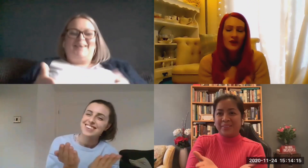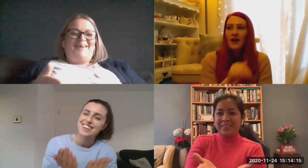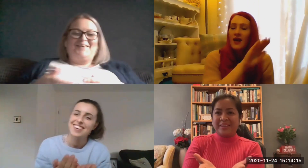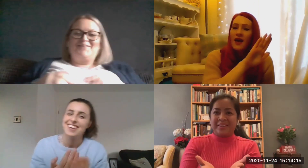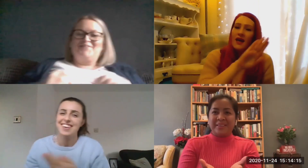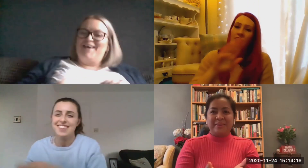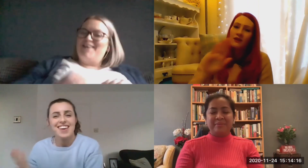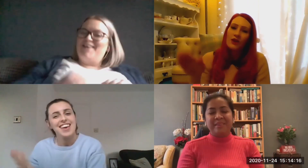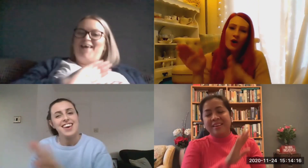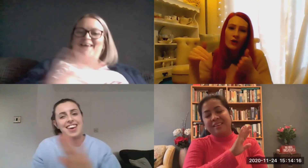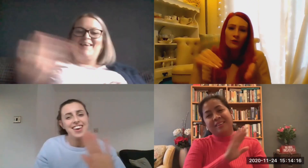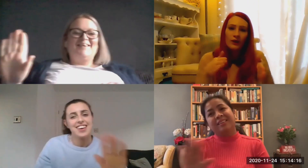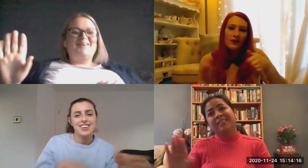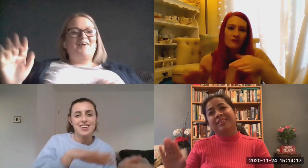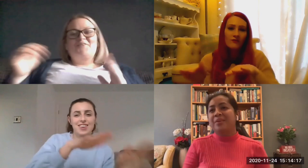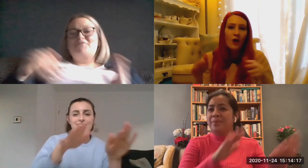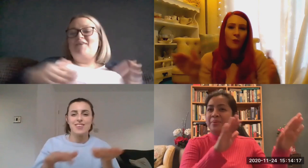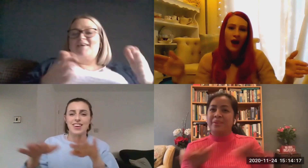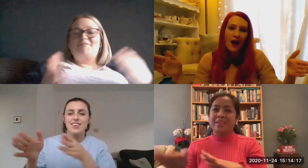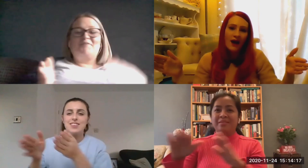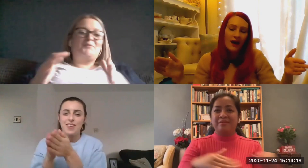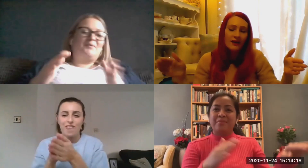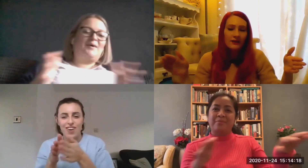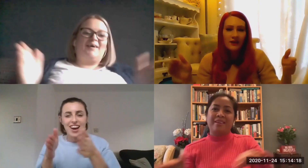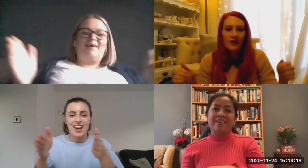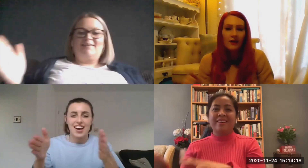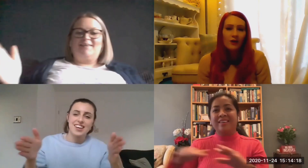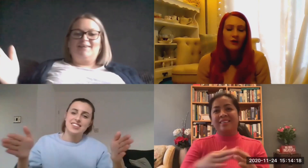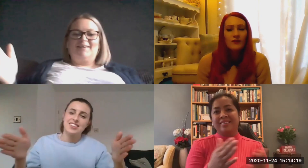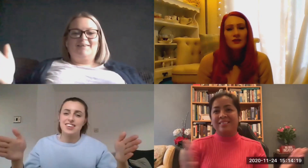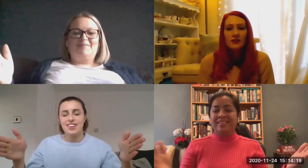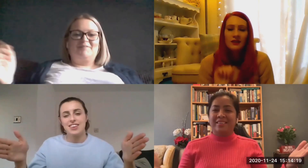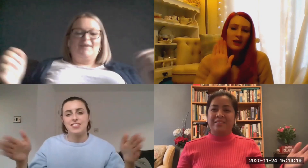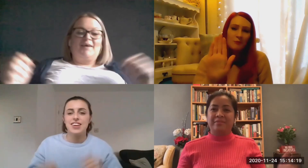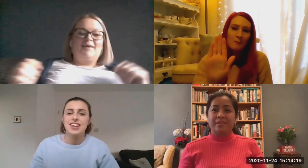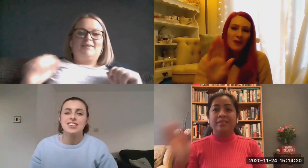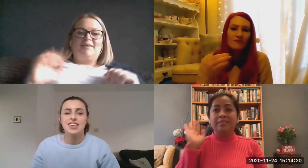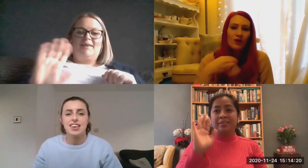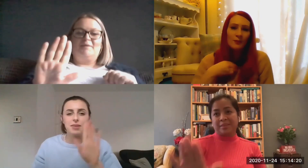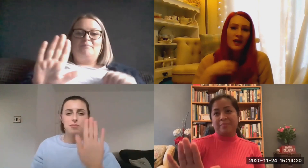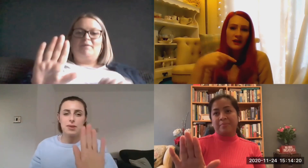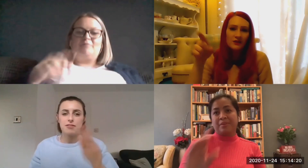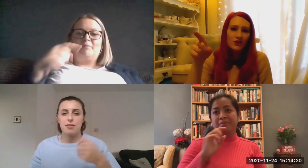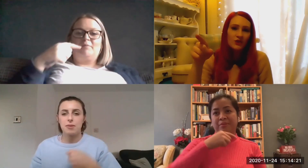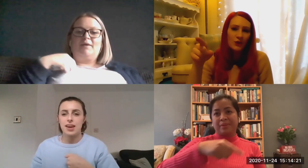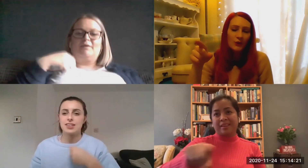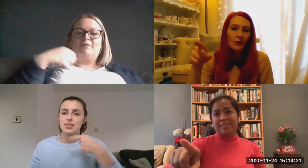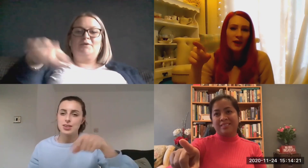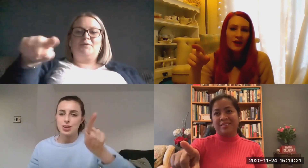ain't no river wide enough to keep me from getting to you baby